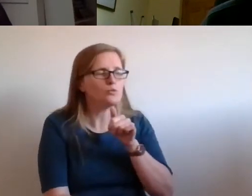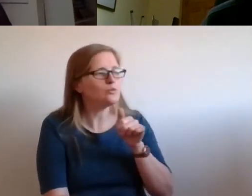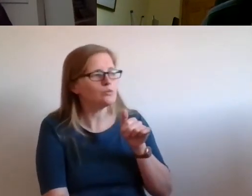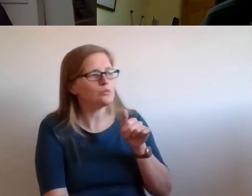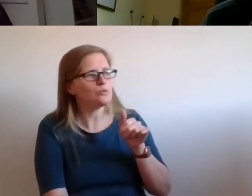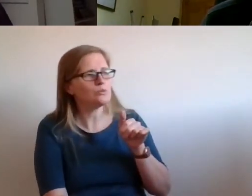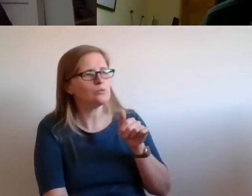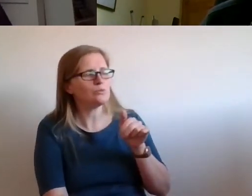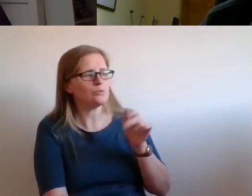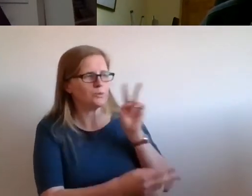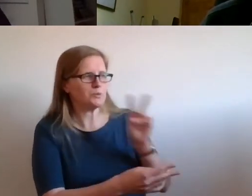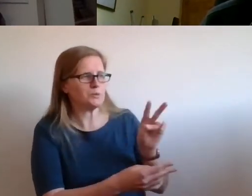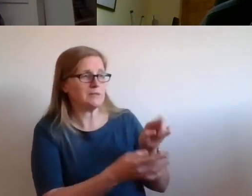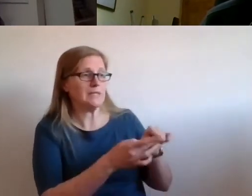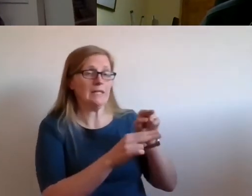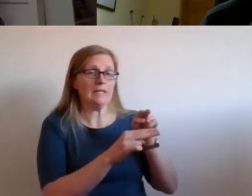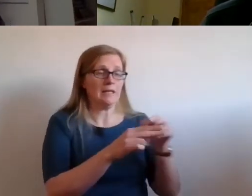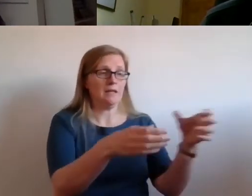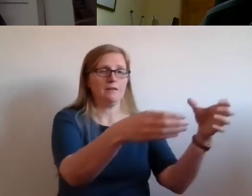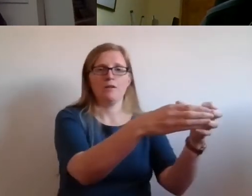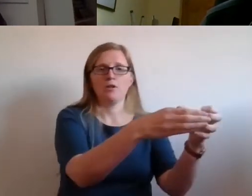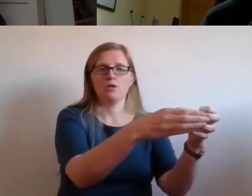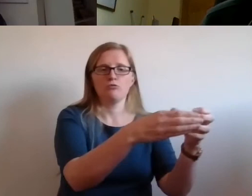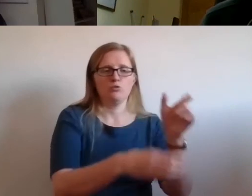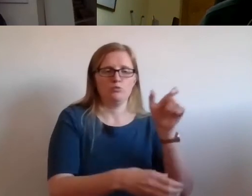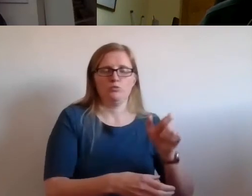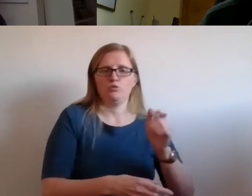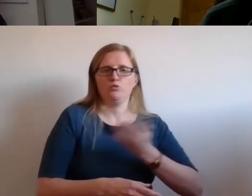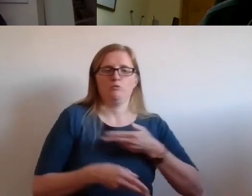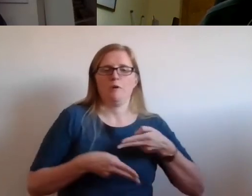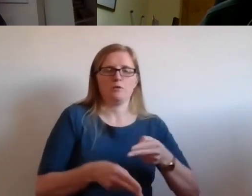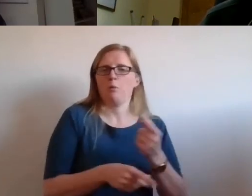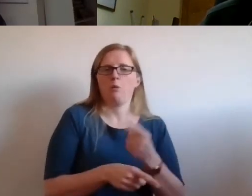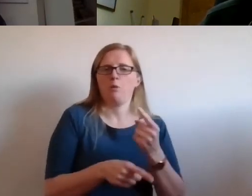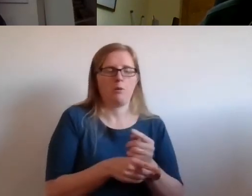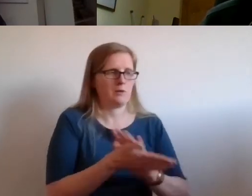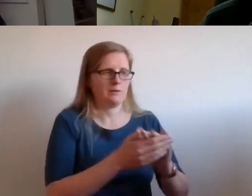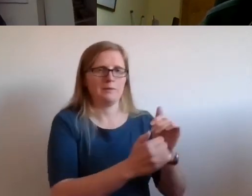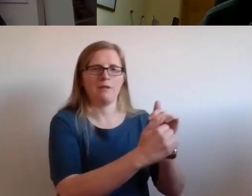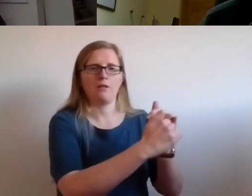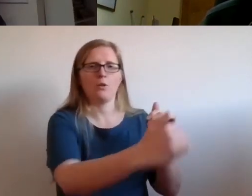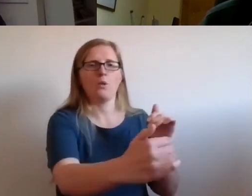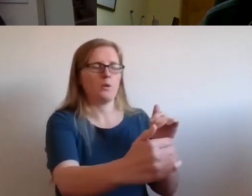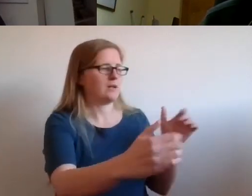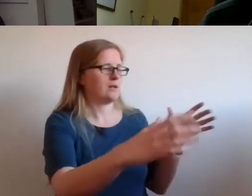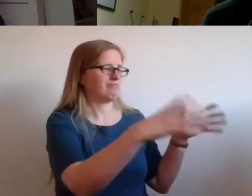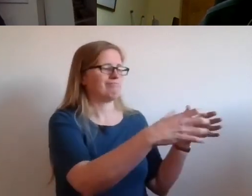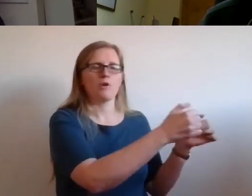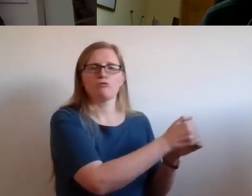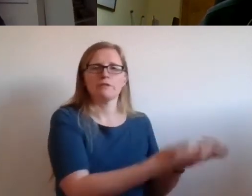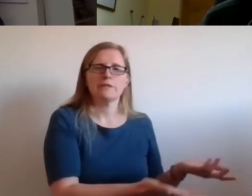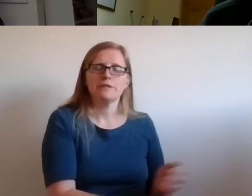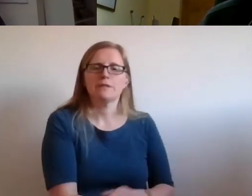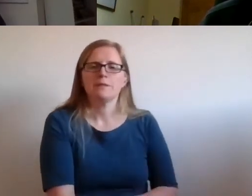do things that way, you weren't really part of the conversation. So the very, very broad support for human rights based approach,